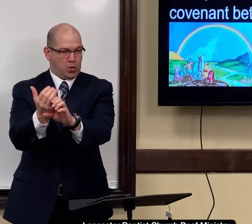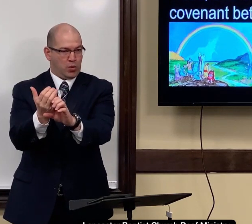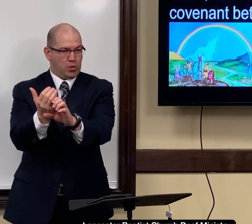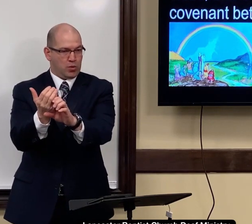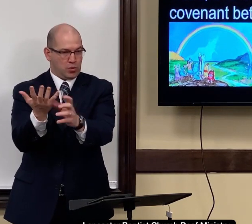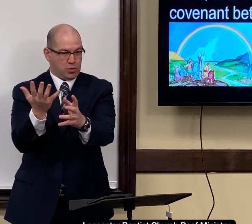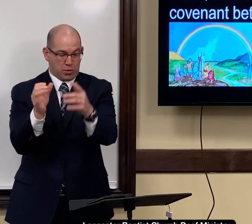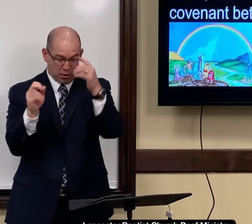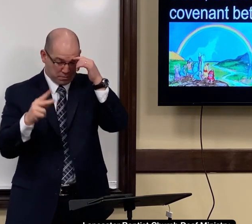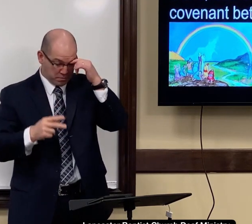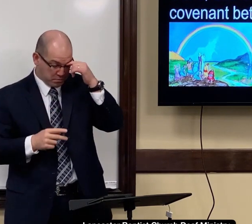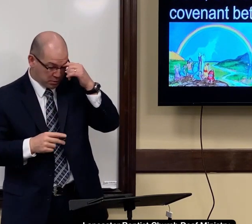car.